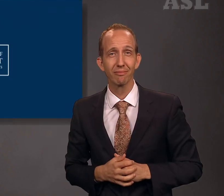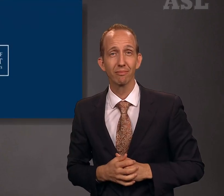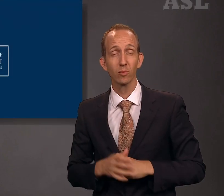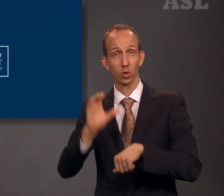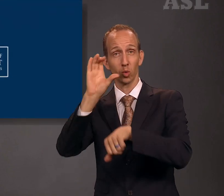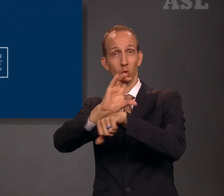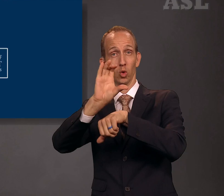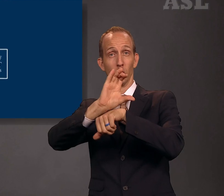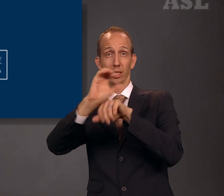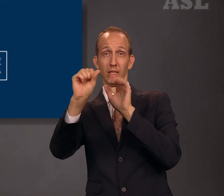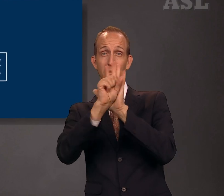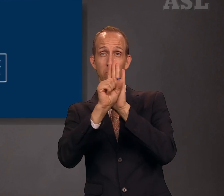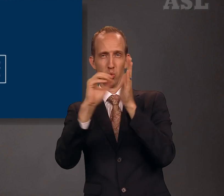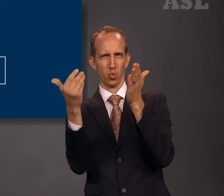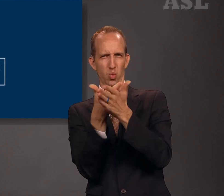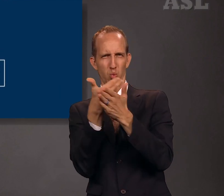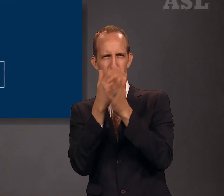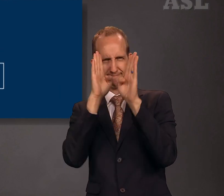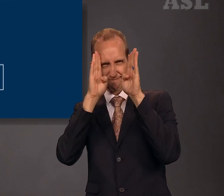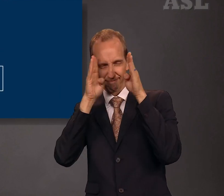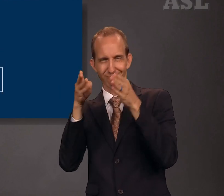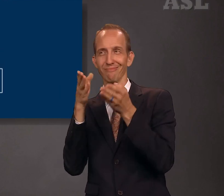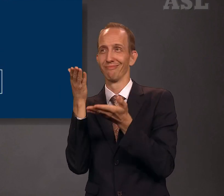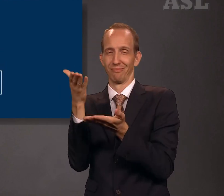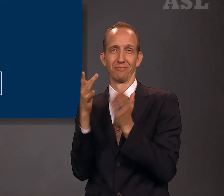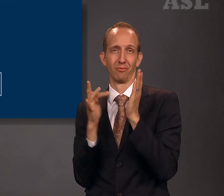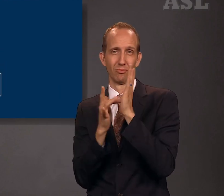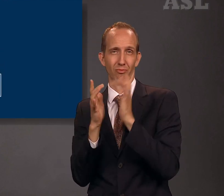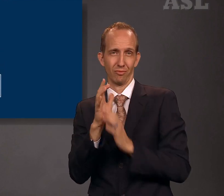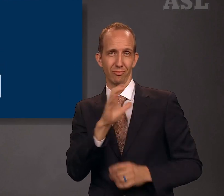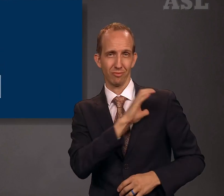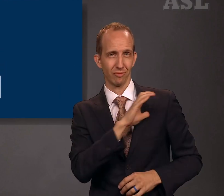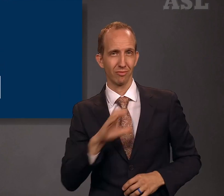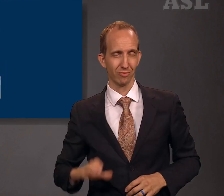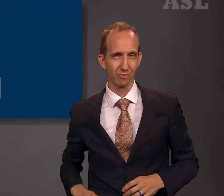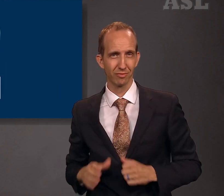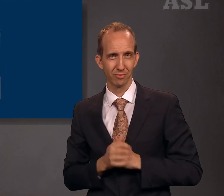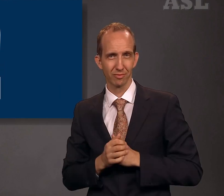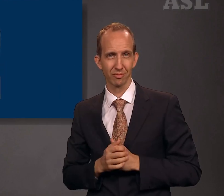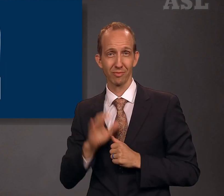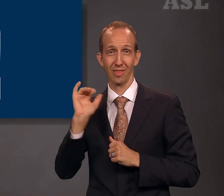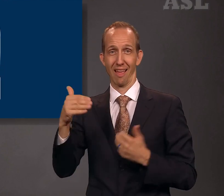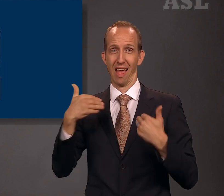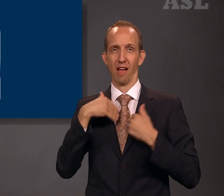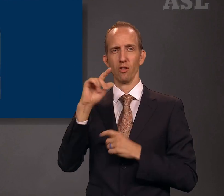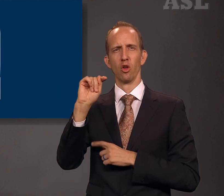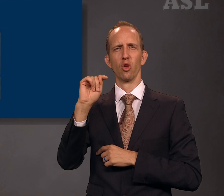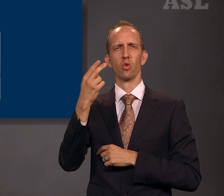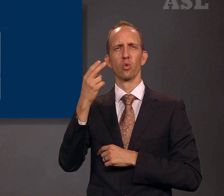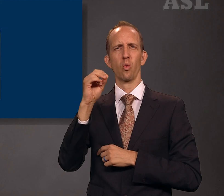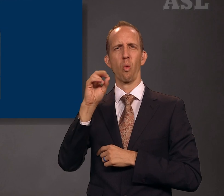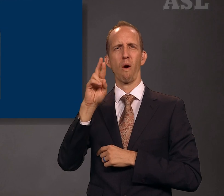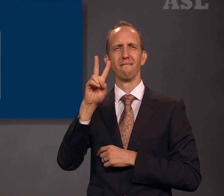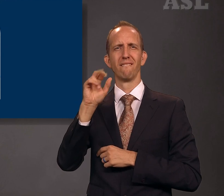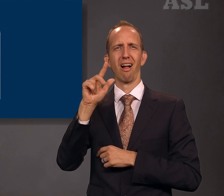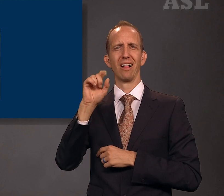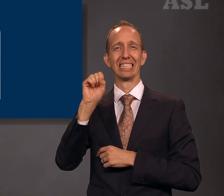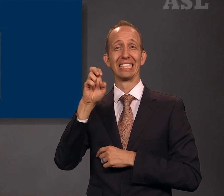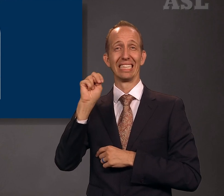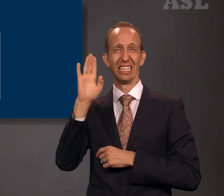centered in Jesus Christ. At the center of the symbol is a representation of Torvaldsson's